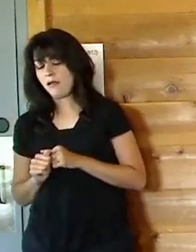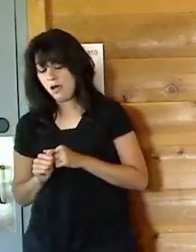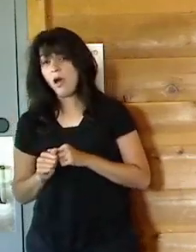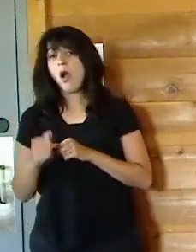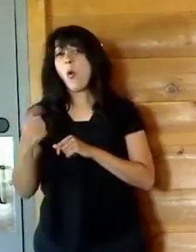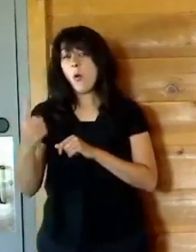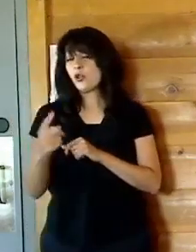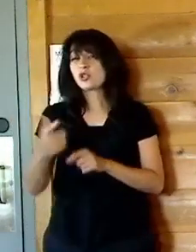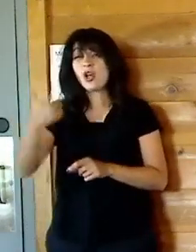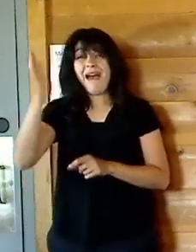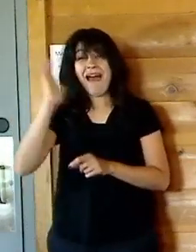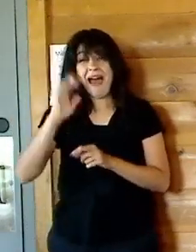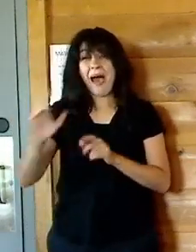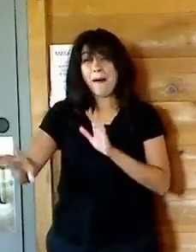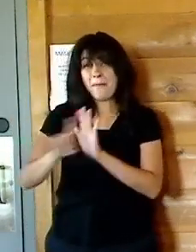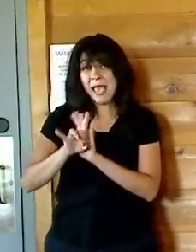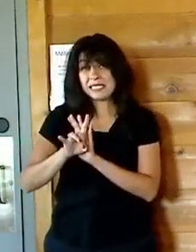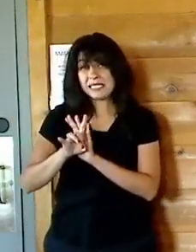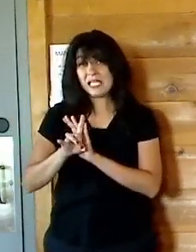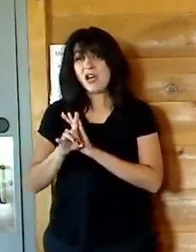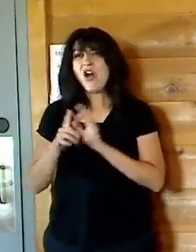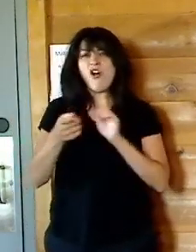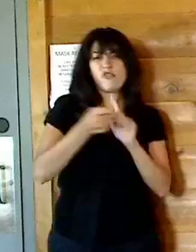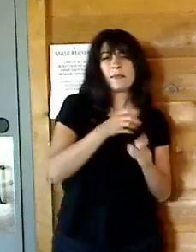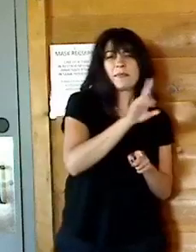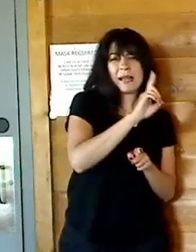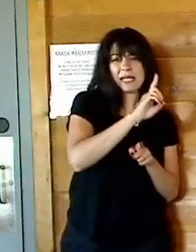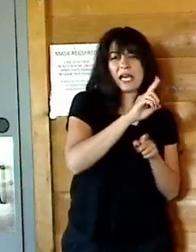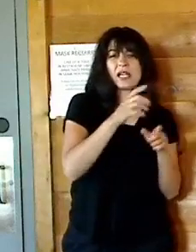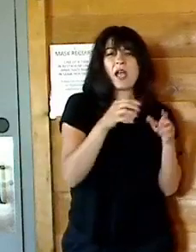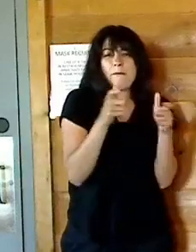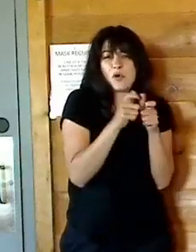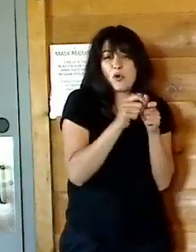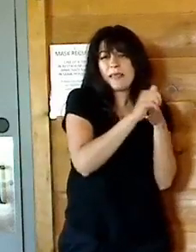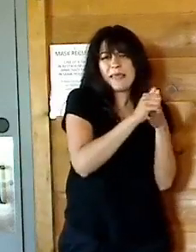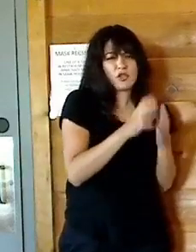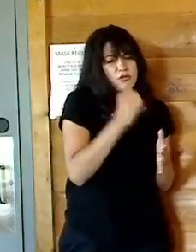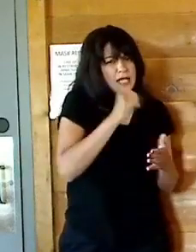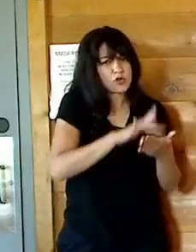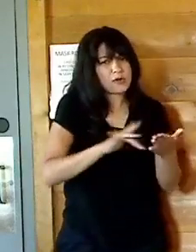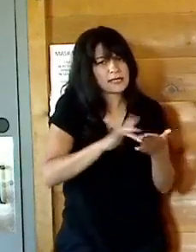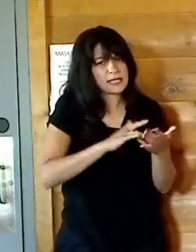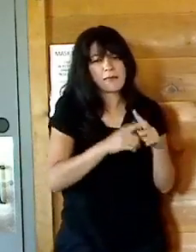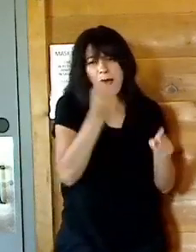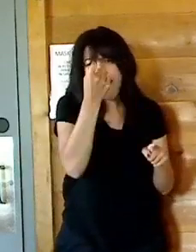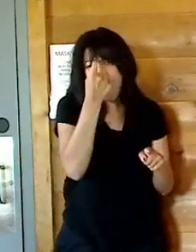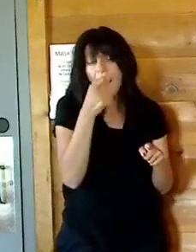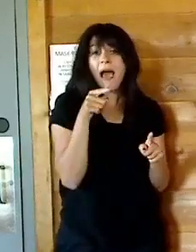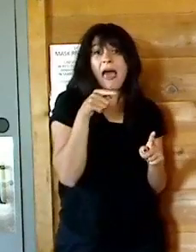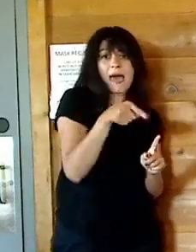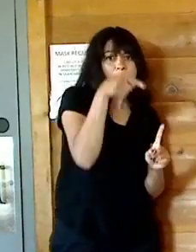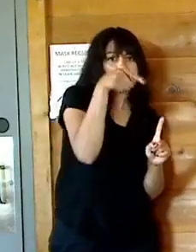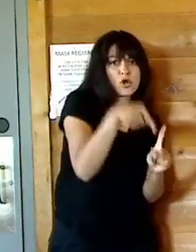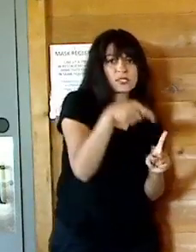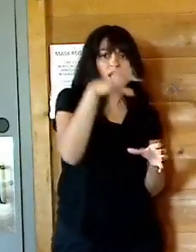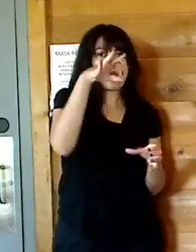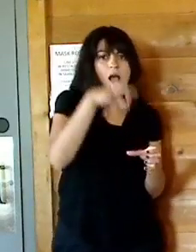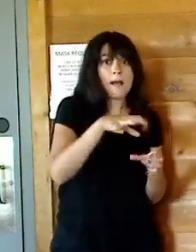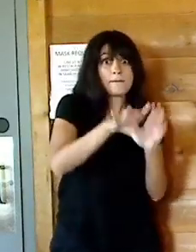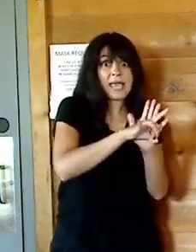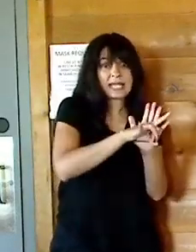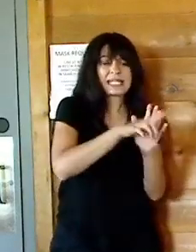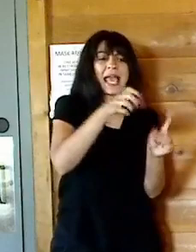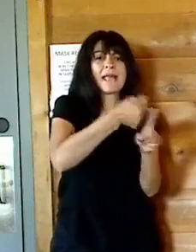original appointees by the, by the Democratic minority leader, not, not, not a criticism. It's just this individual is an elected official,